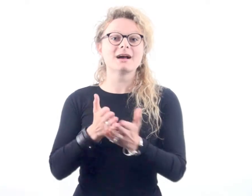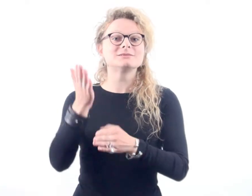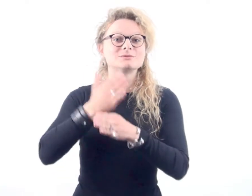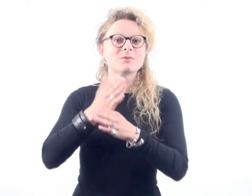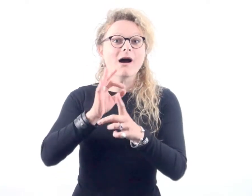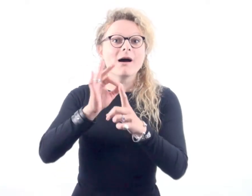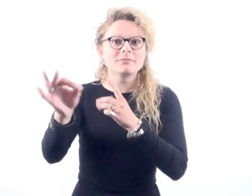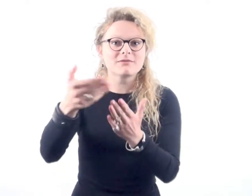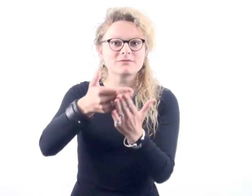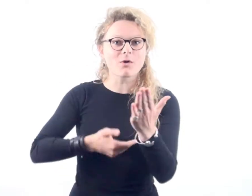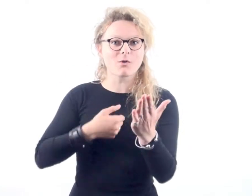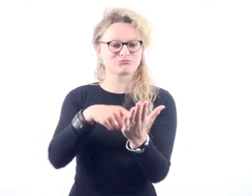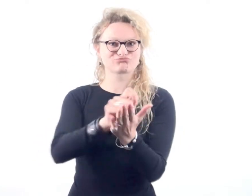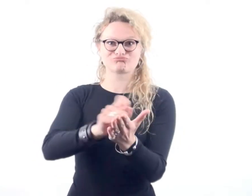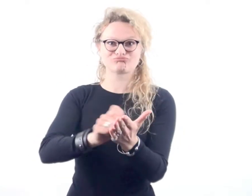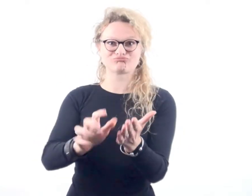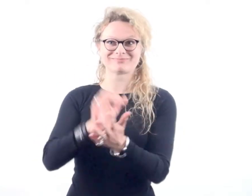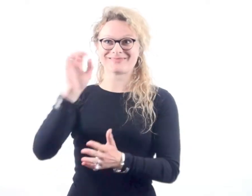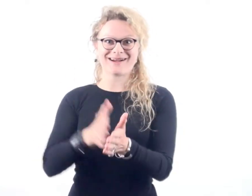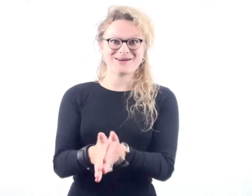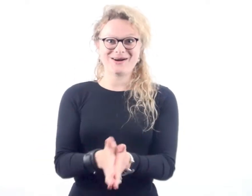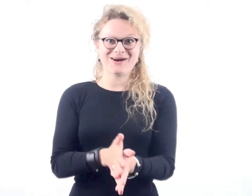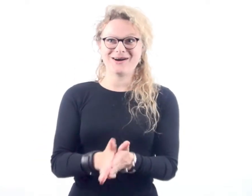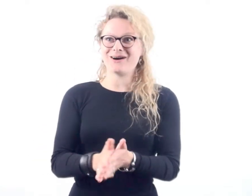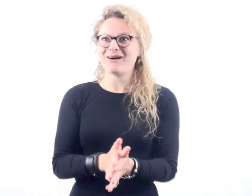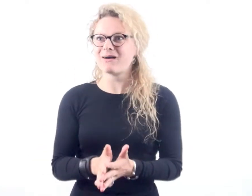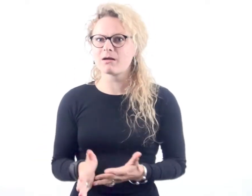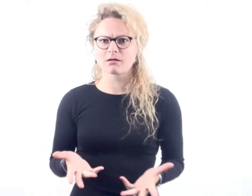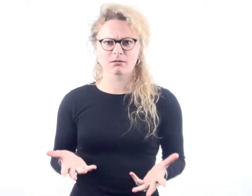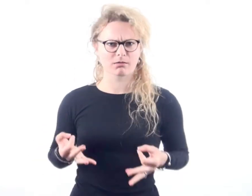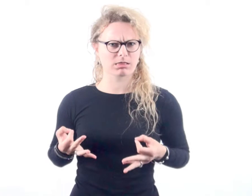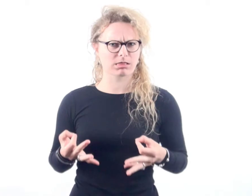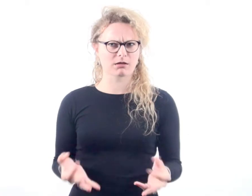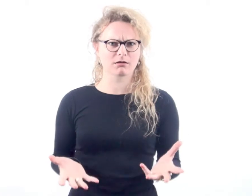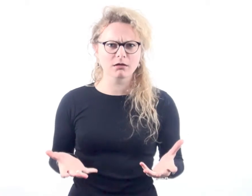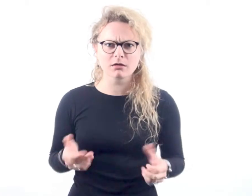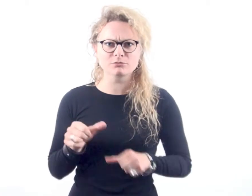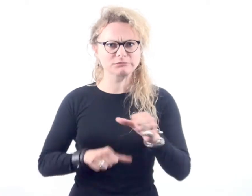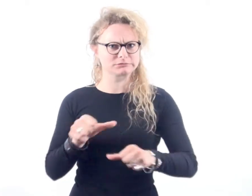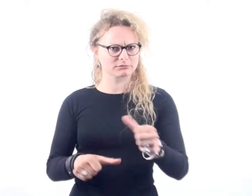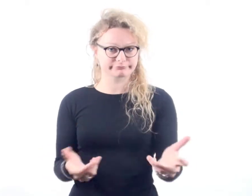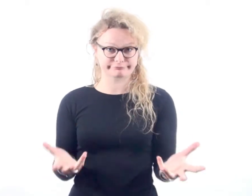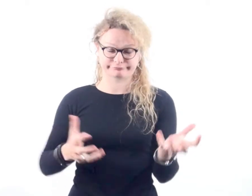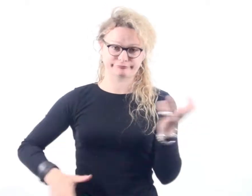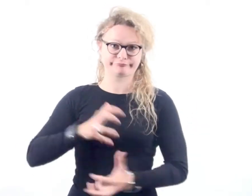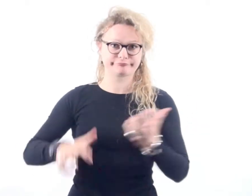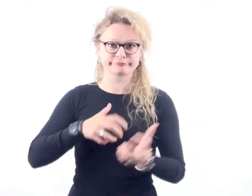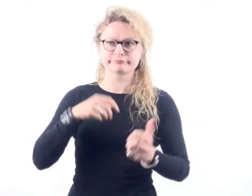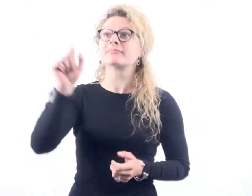The Access to Work application form should be quite a simple thing. You send it off and then you get your decision. But there's usually delays